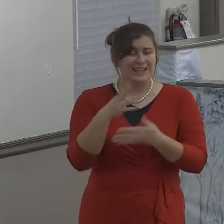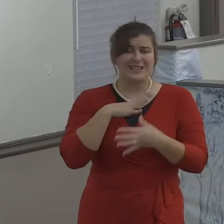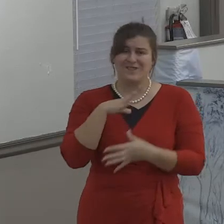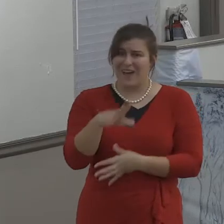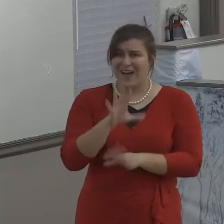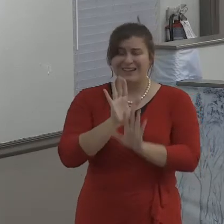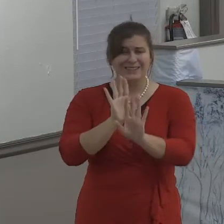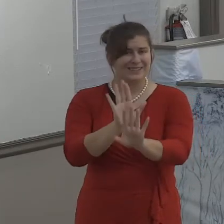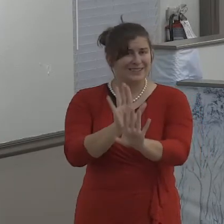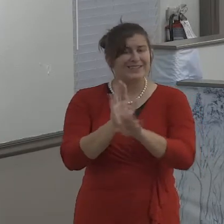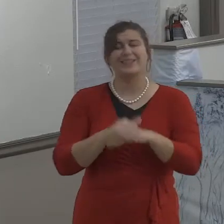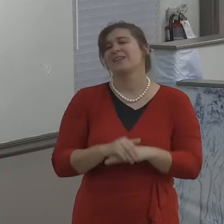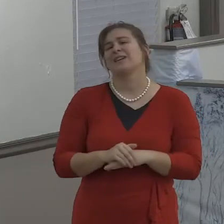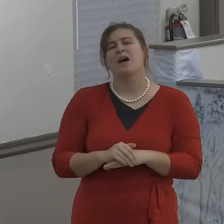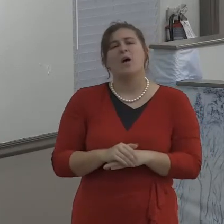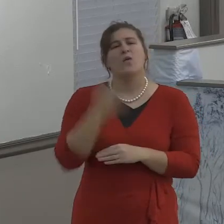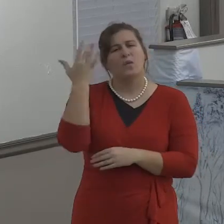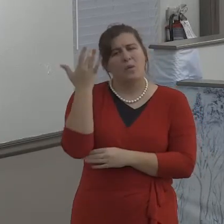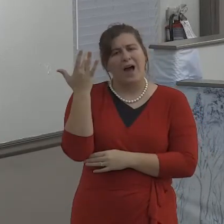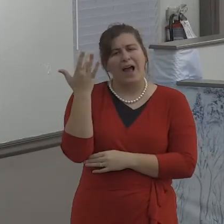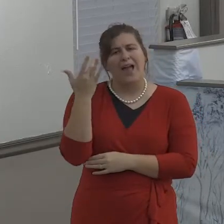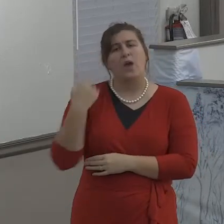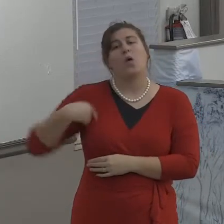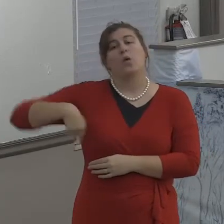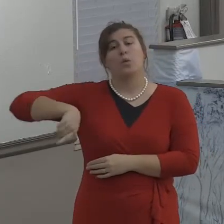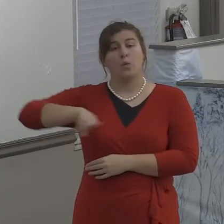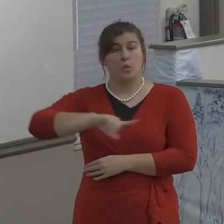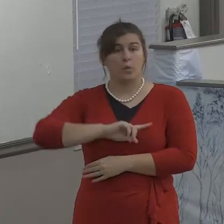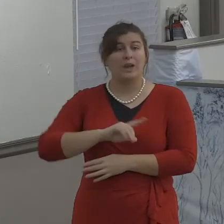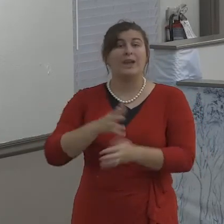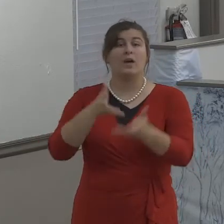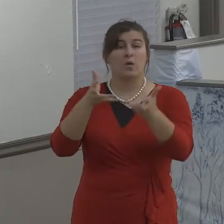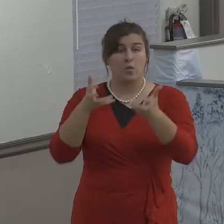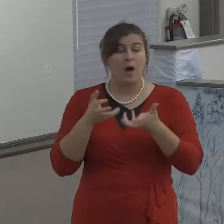It may happen, and maybe it has happened, I don't know.